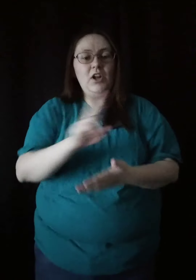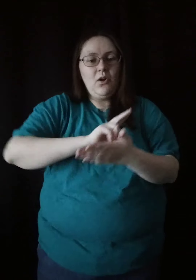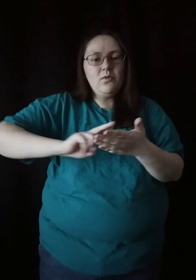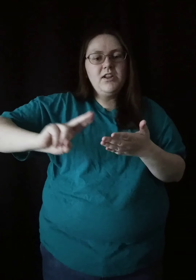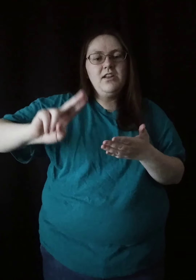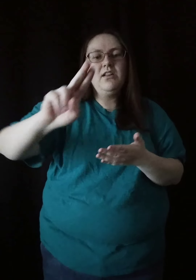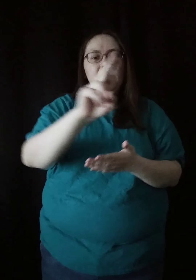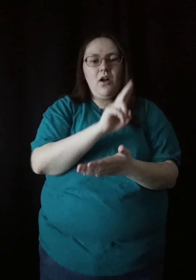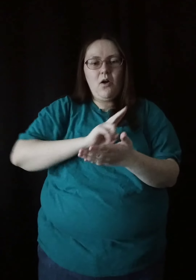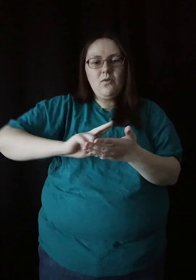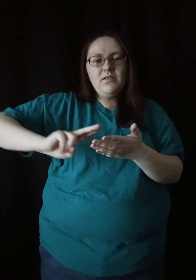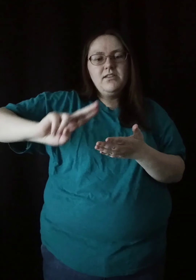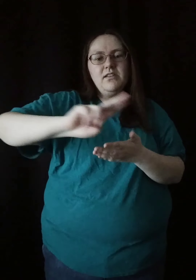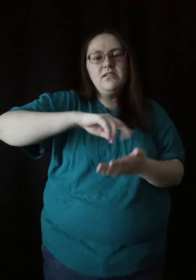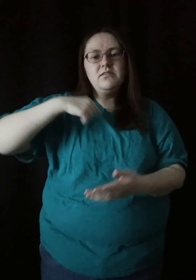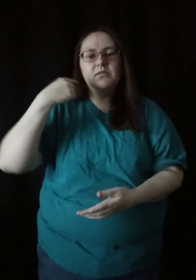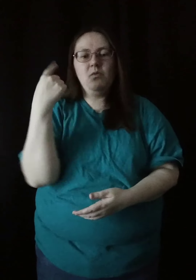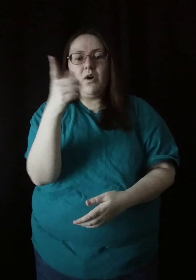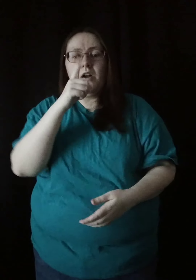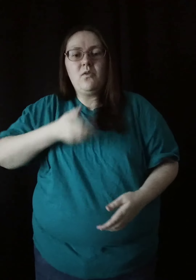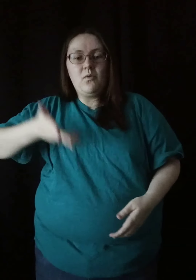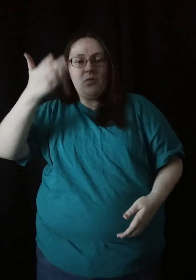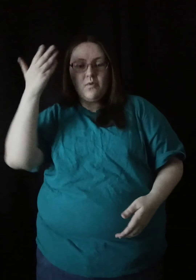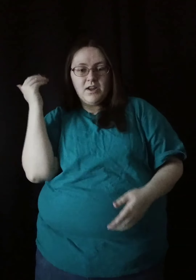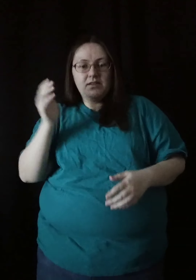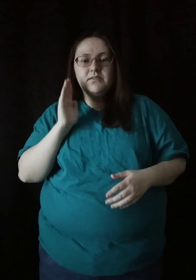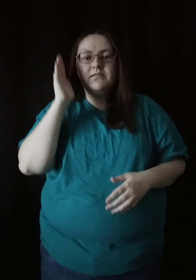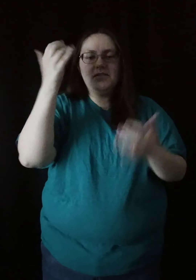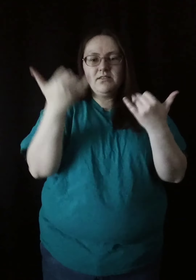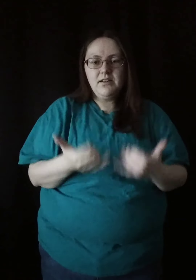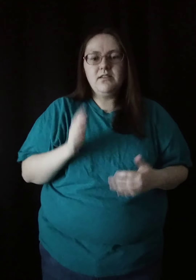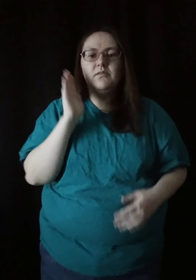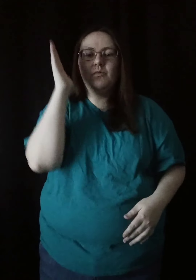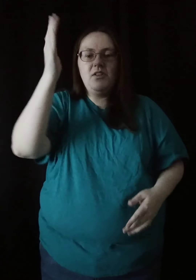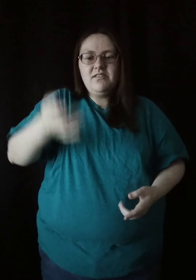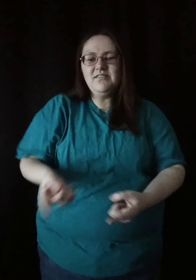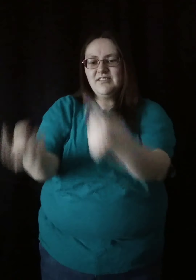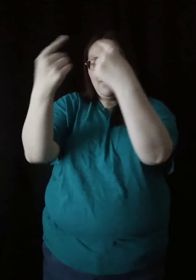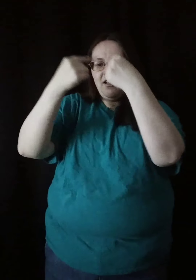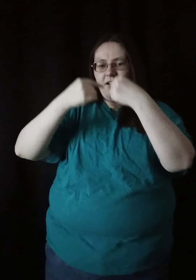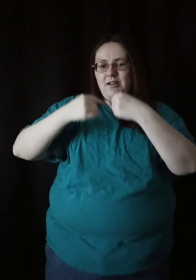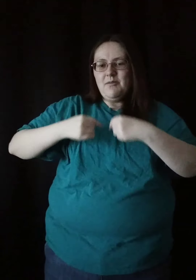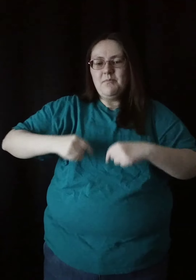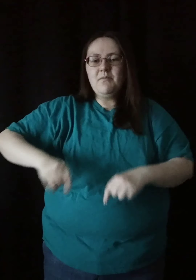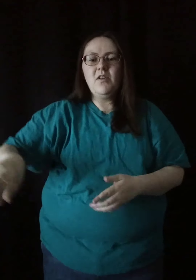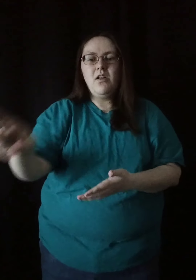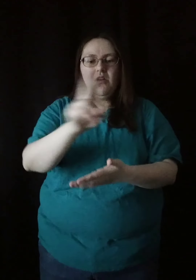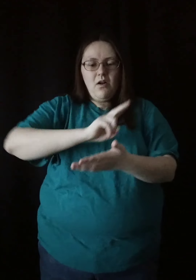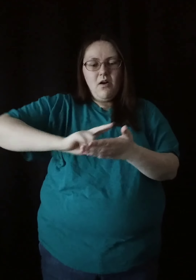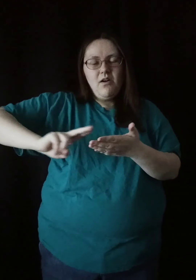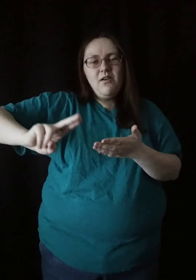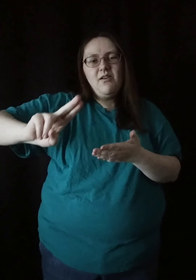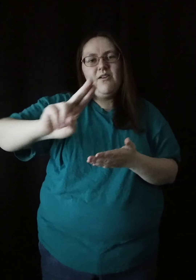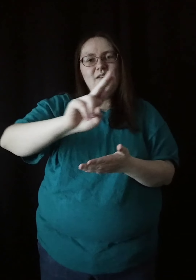Holy, holy, the one who was and is and is to God Holy,